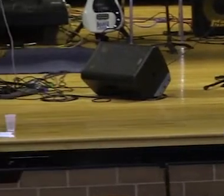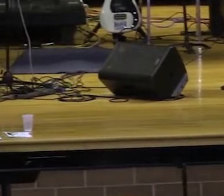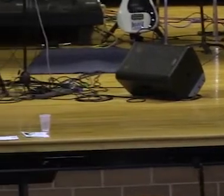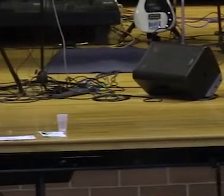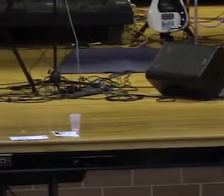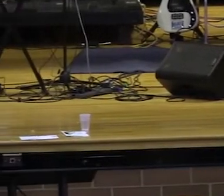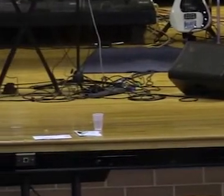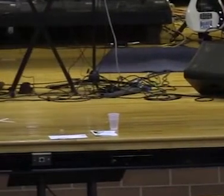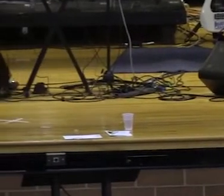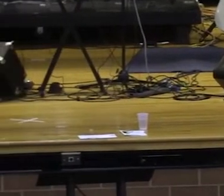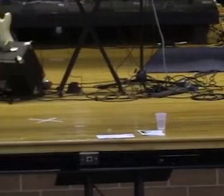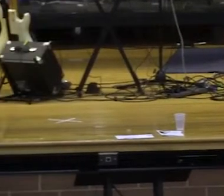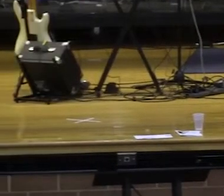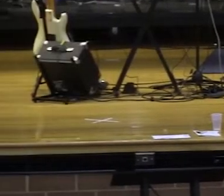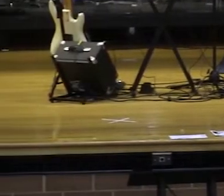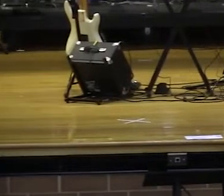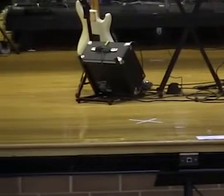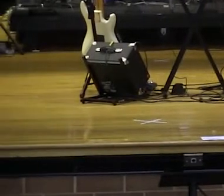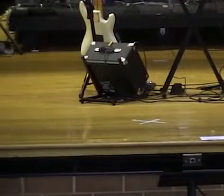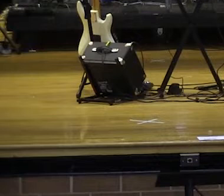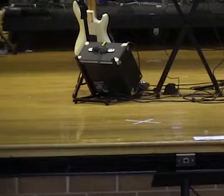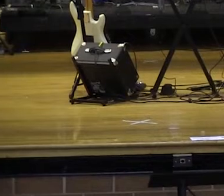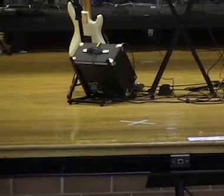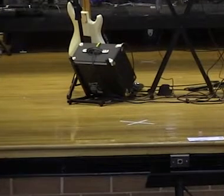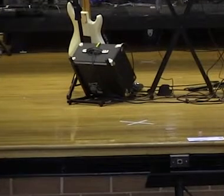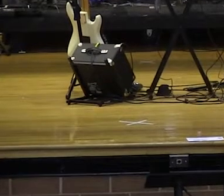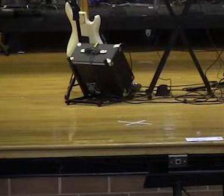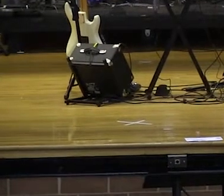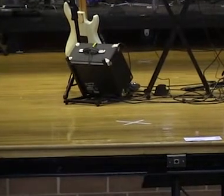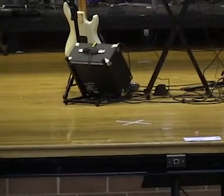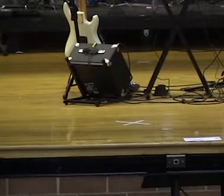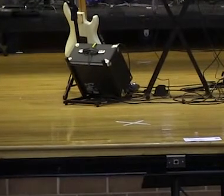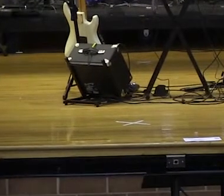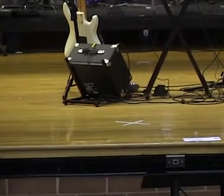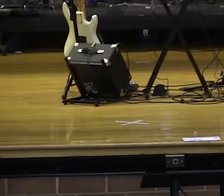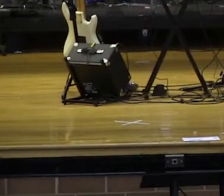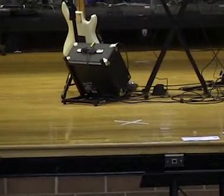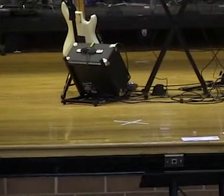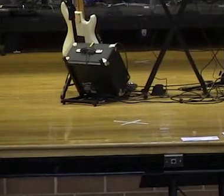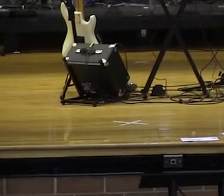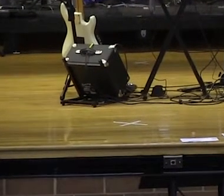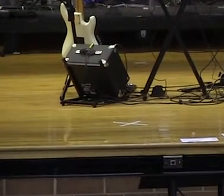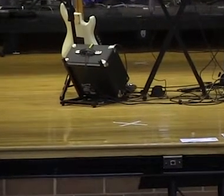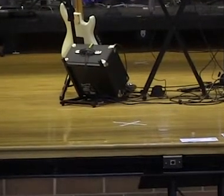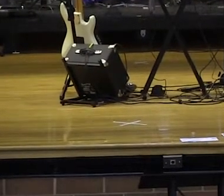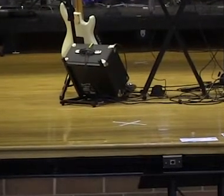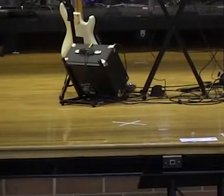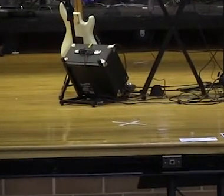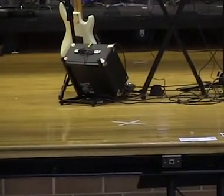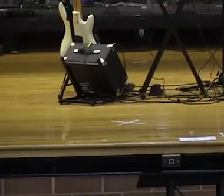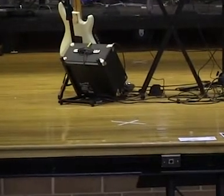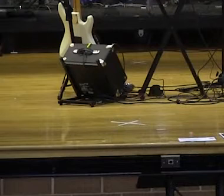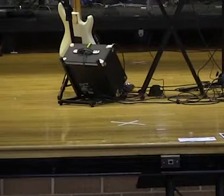than the heavens are from the earth. And then to say that God's love is higher and more illustrious and more wonderful